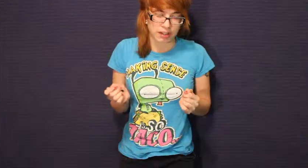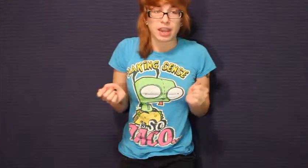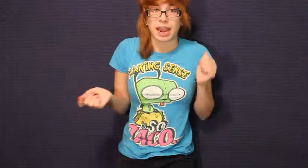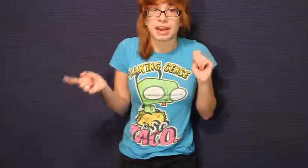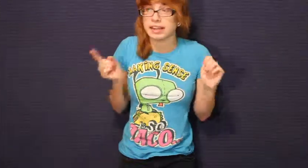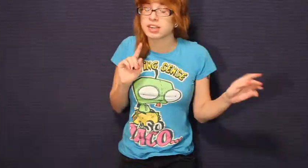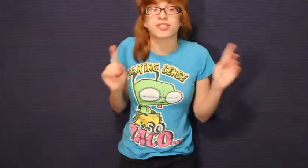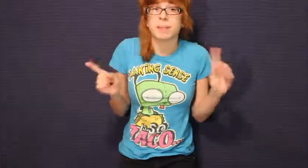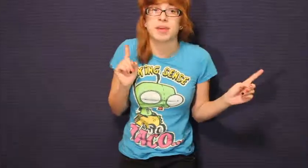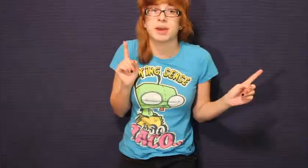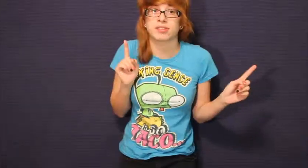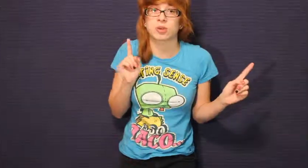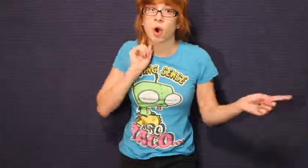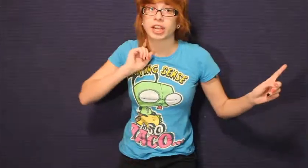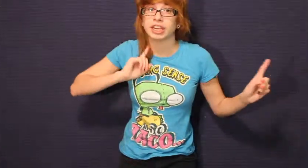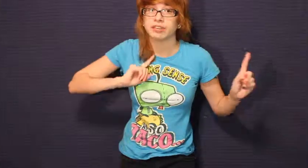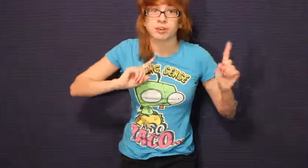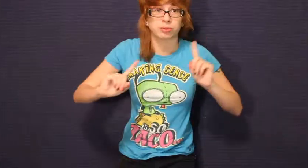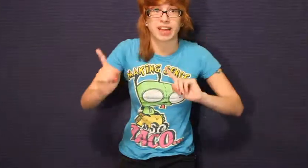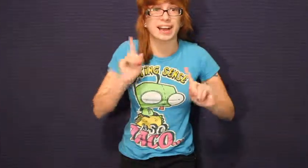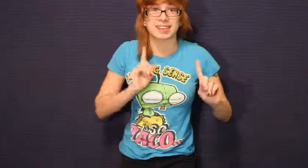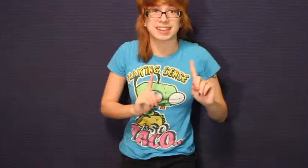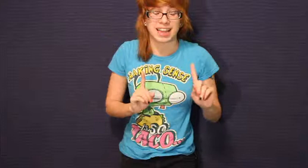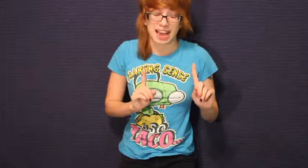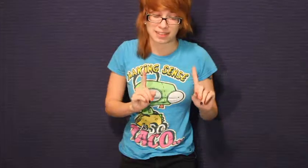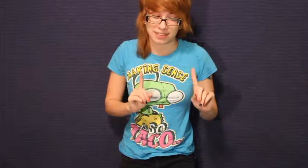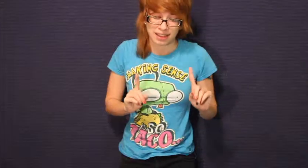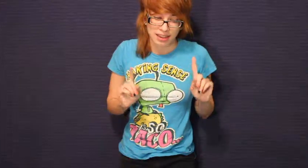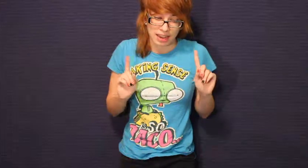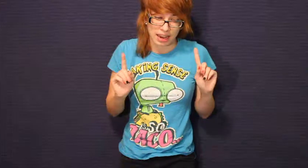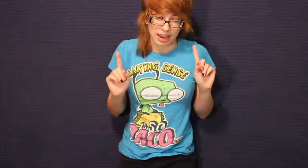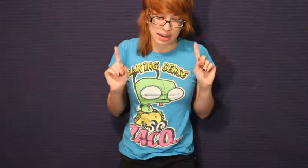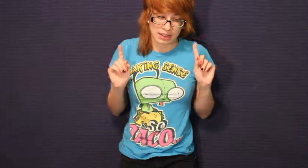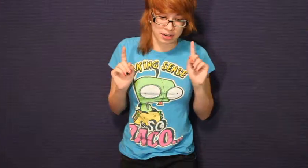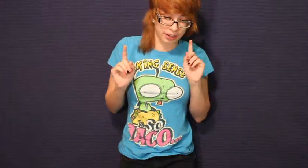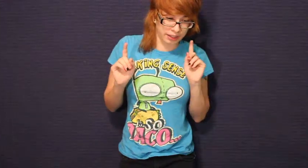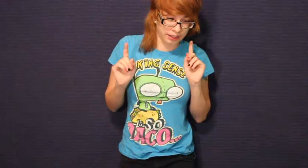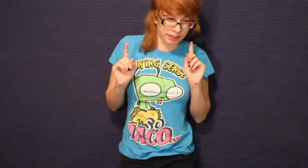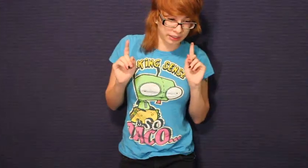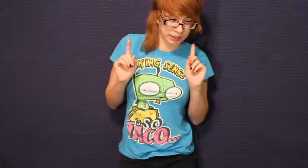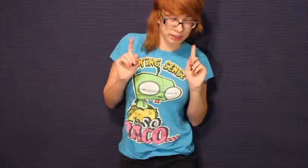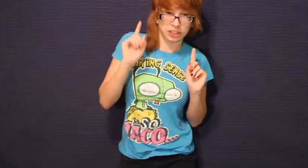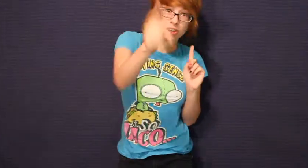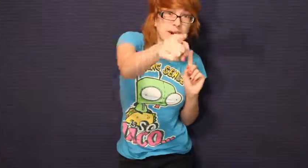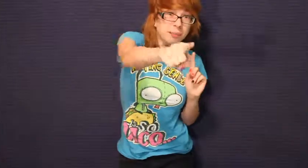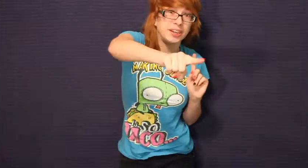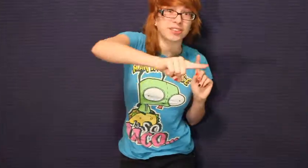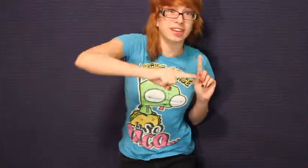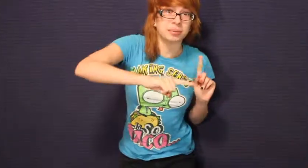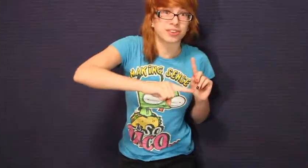and intercept them as they're walking from class to class and they're like your mom kills animals.